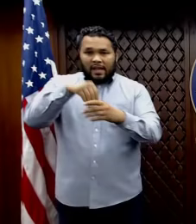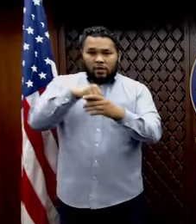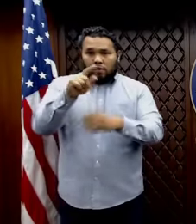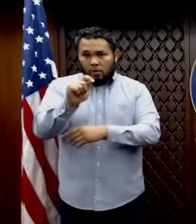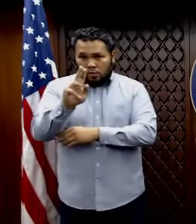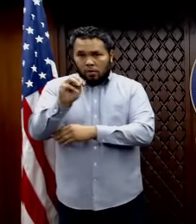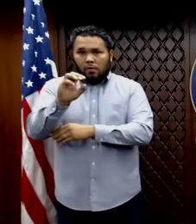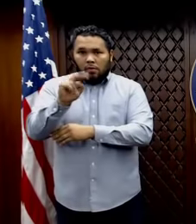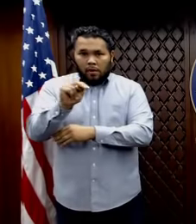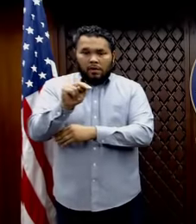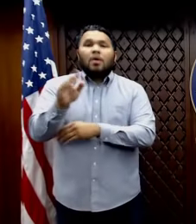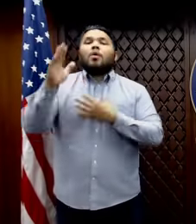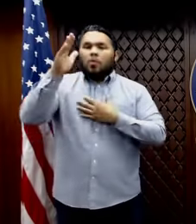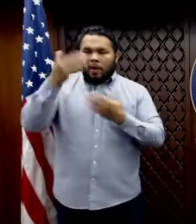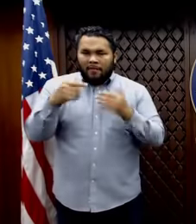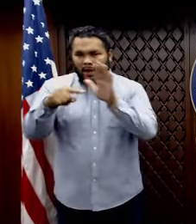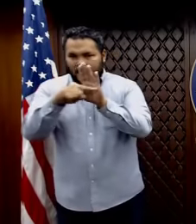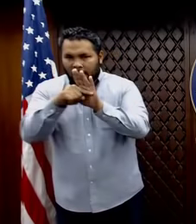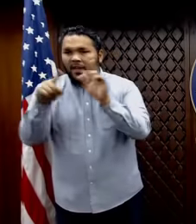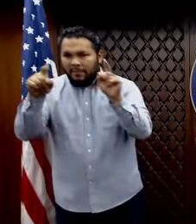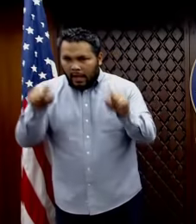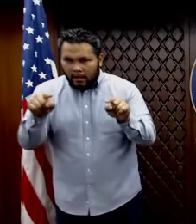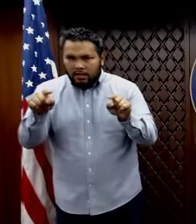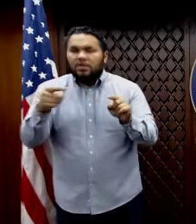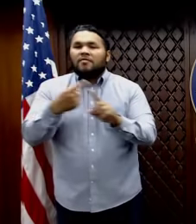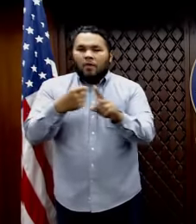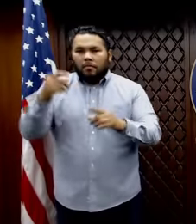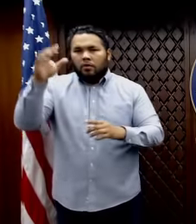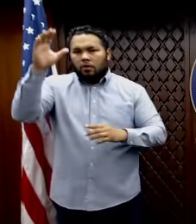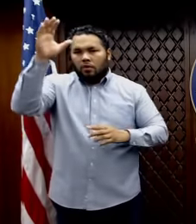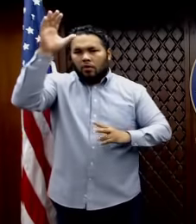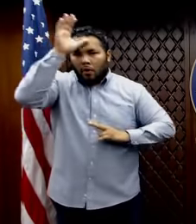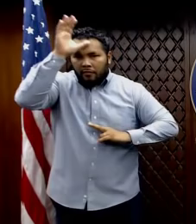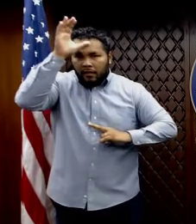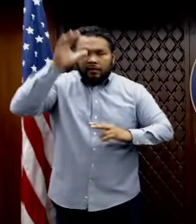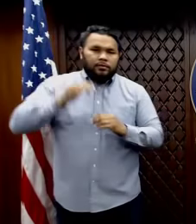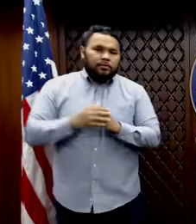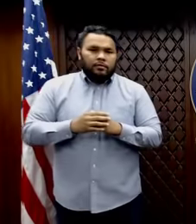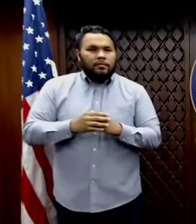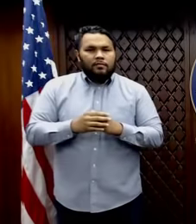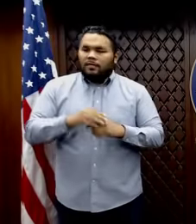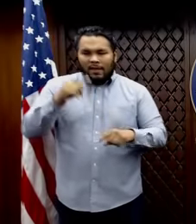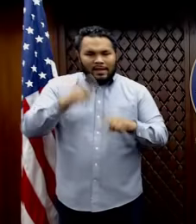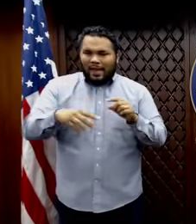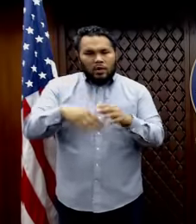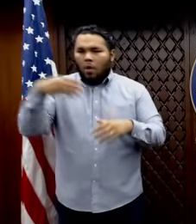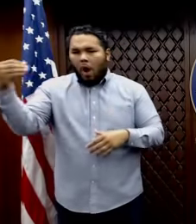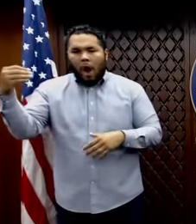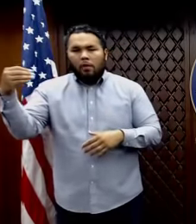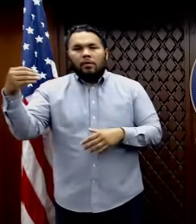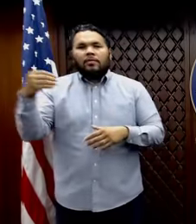a negative COVID test. No one is allowed off the base unless they've been tested negative for COVID-19.